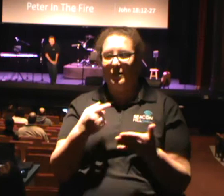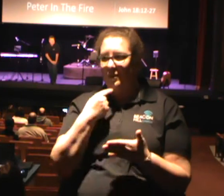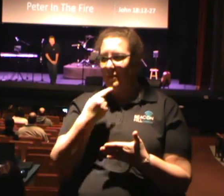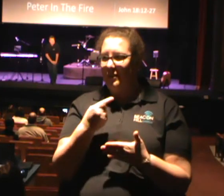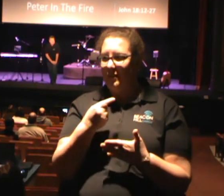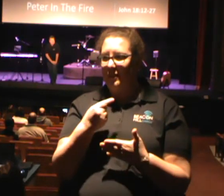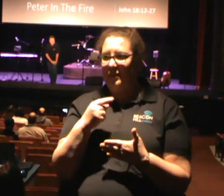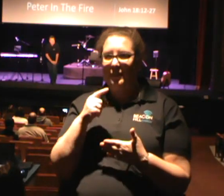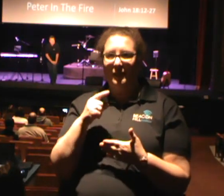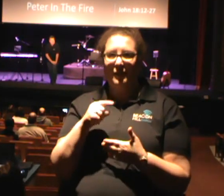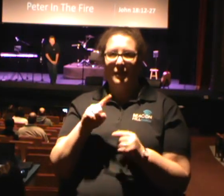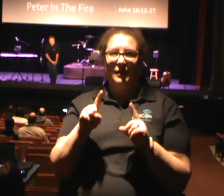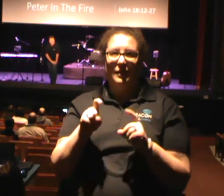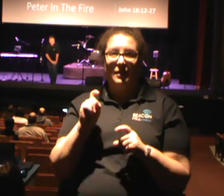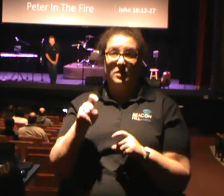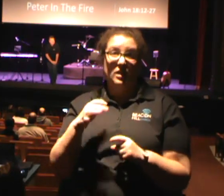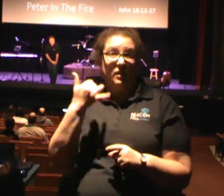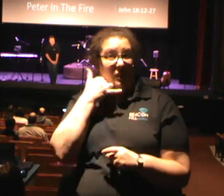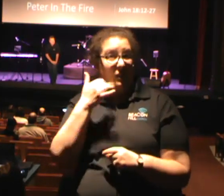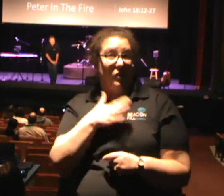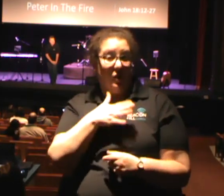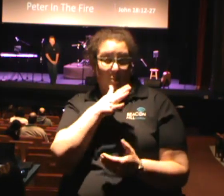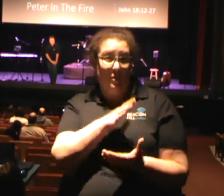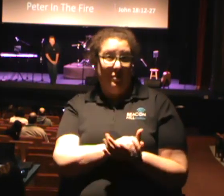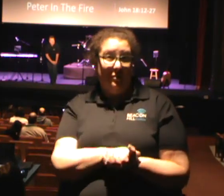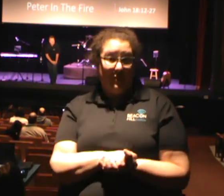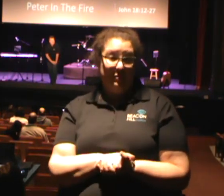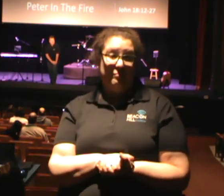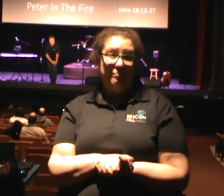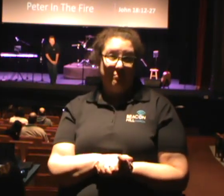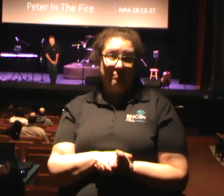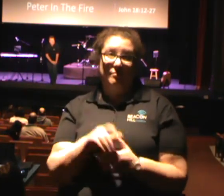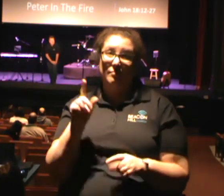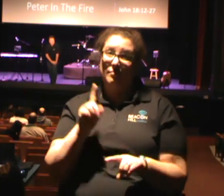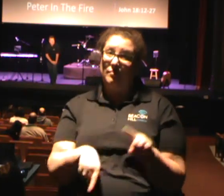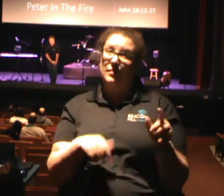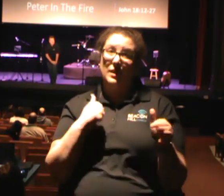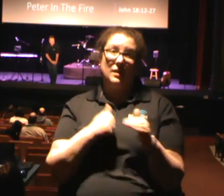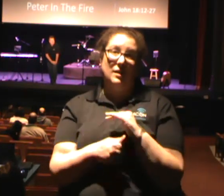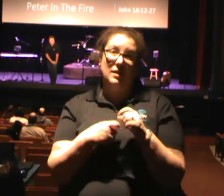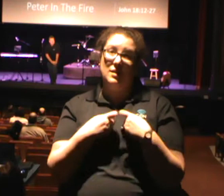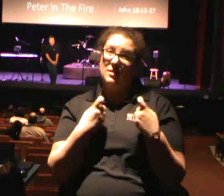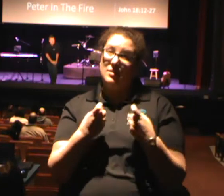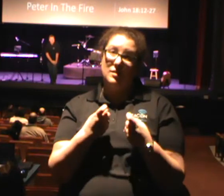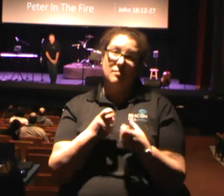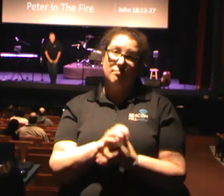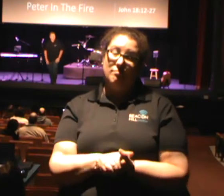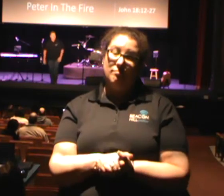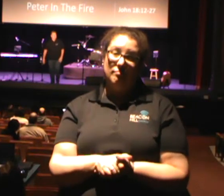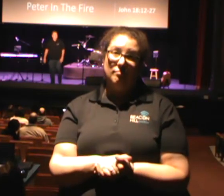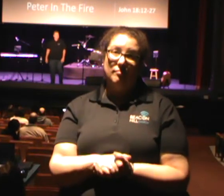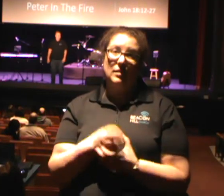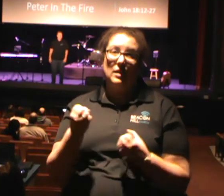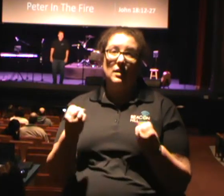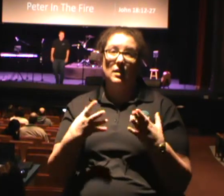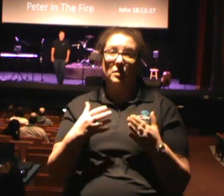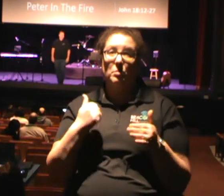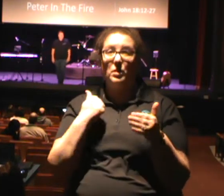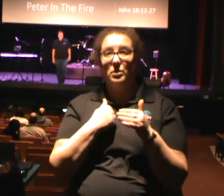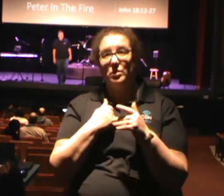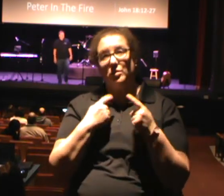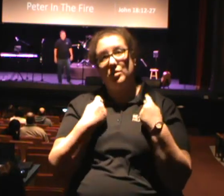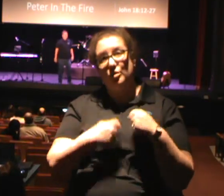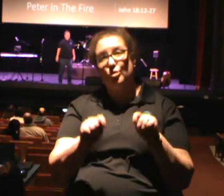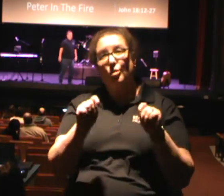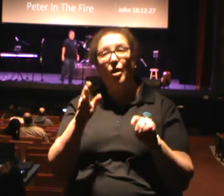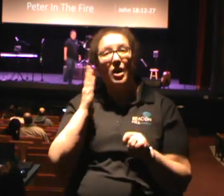I I'm about to make a phone call to my wife. You know what? You can't hide sin in your life. As much as you try to, or as much as you think